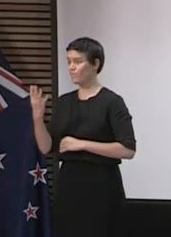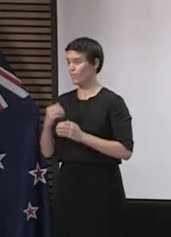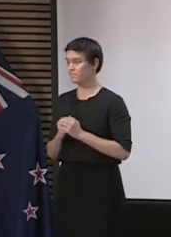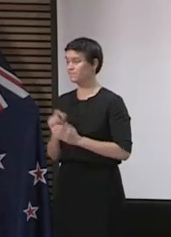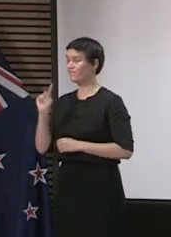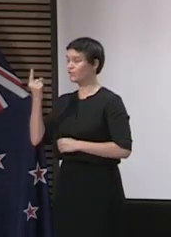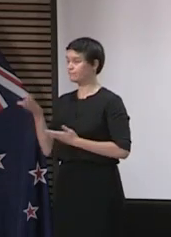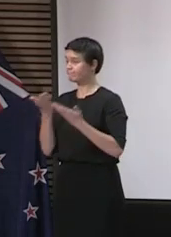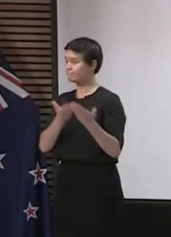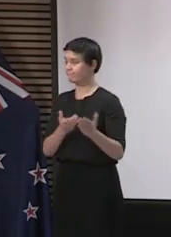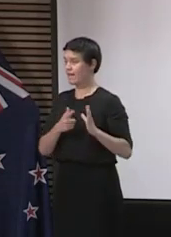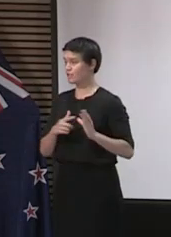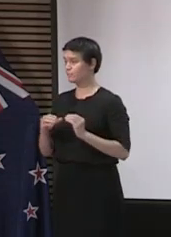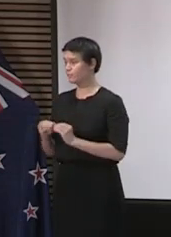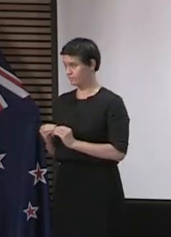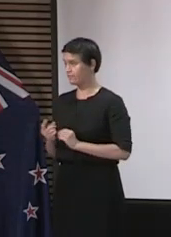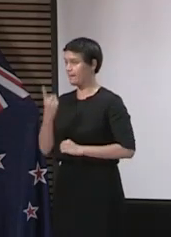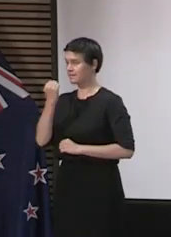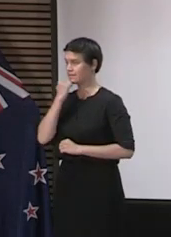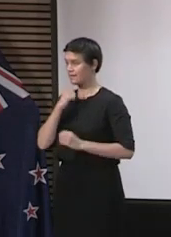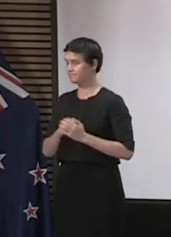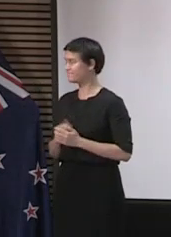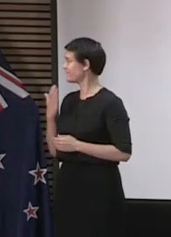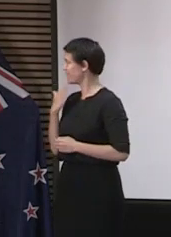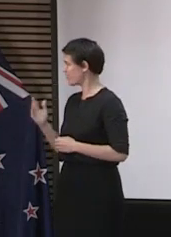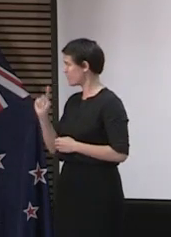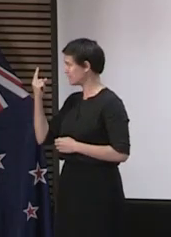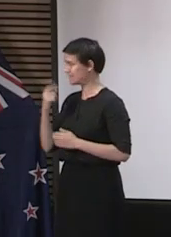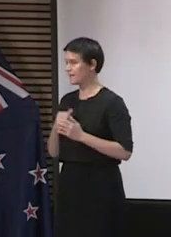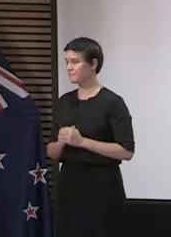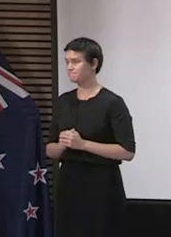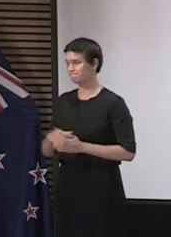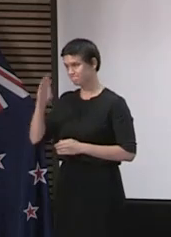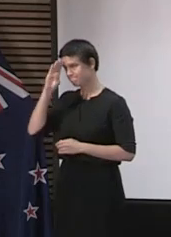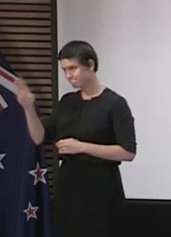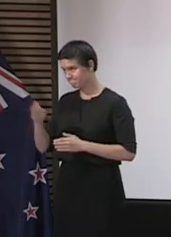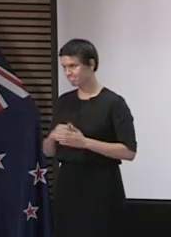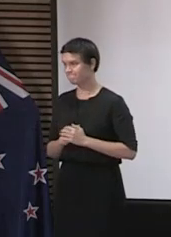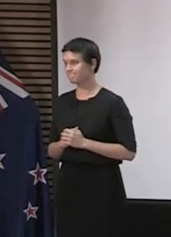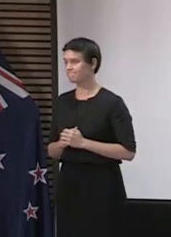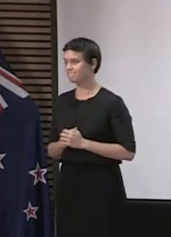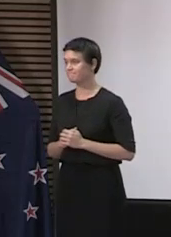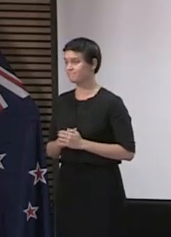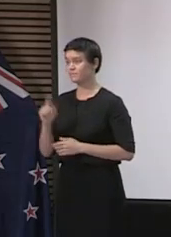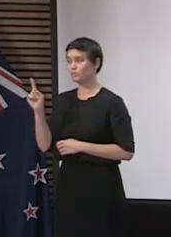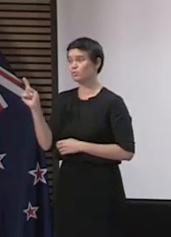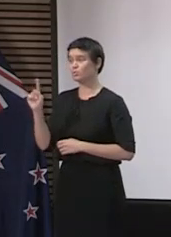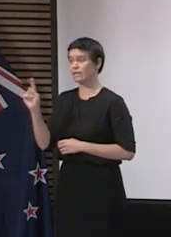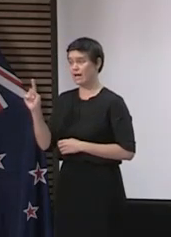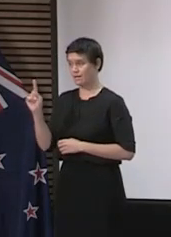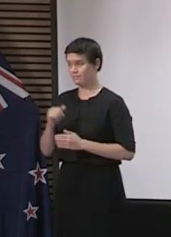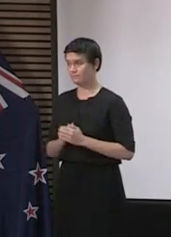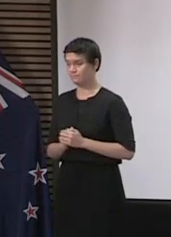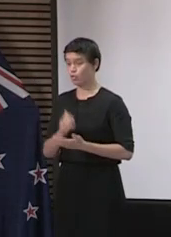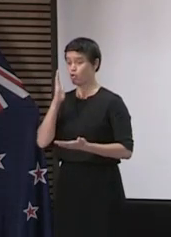Bloomfield to begin with an update for you all. Thank you Prime Minister, kia ora koutou katoa. Today we have just one